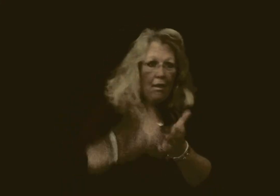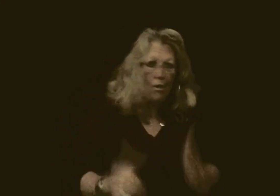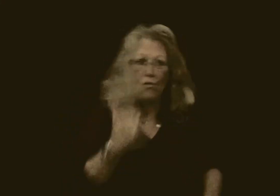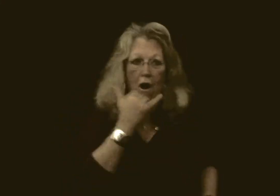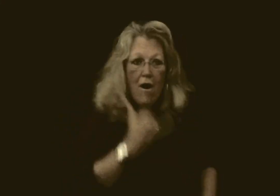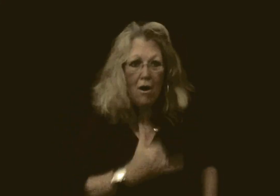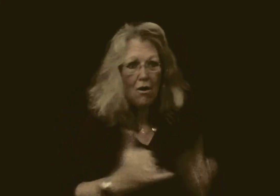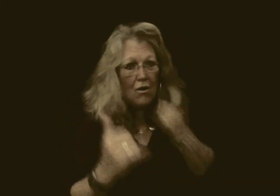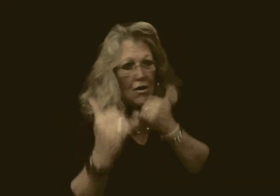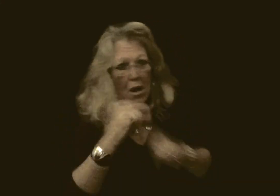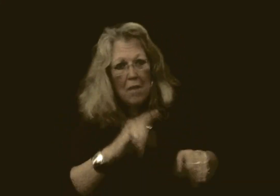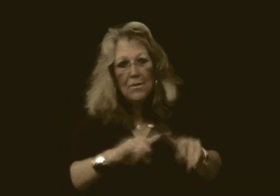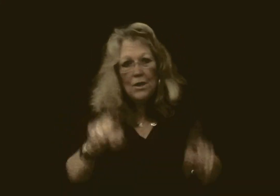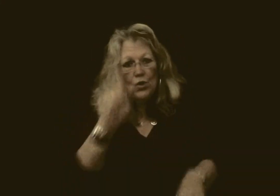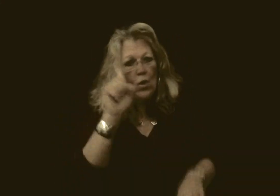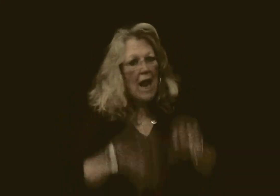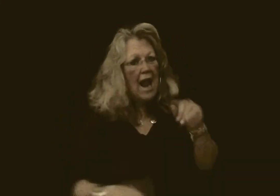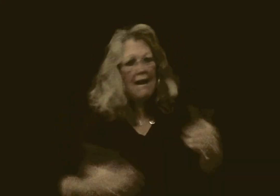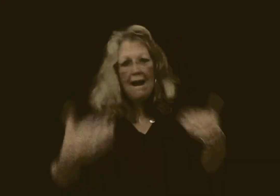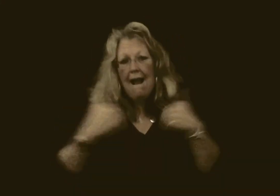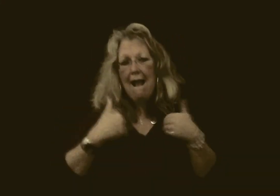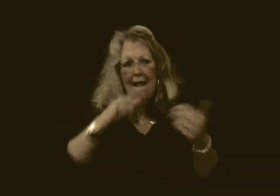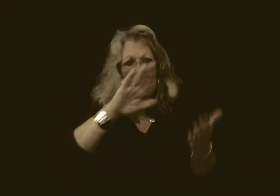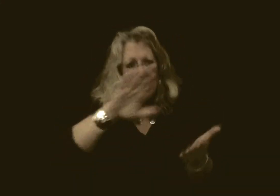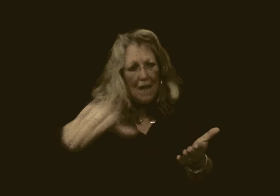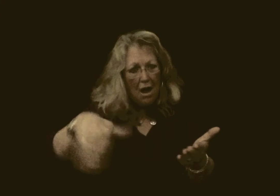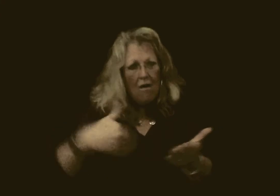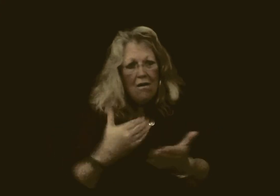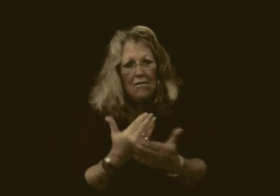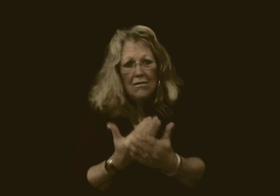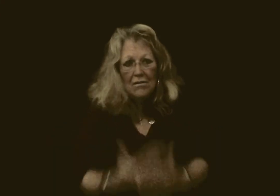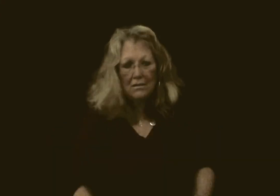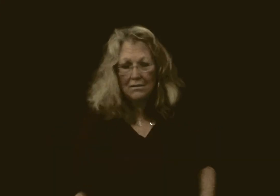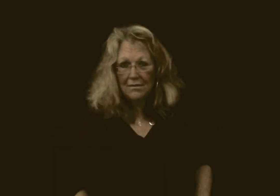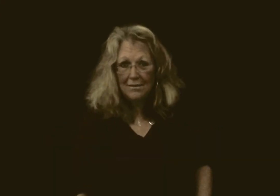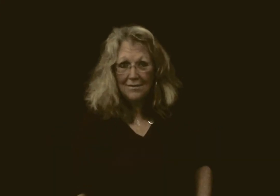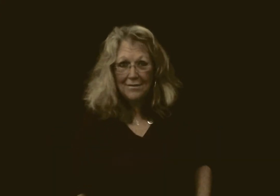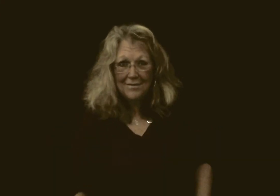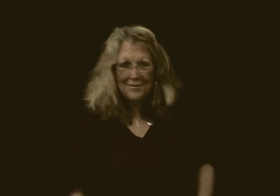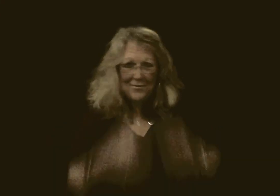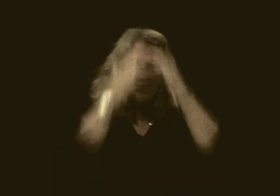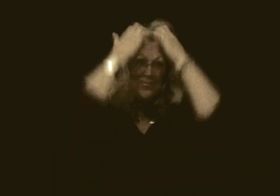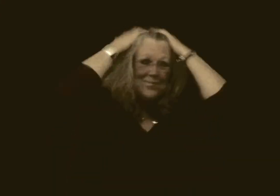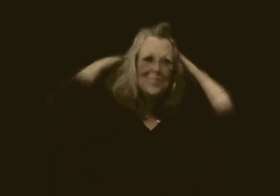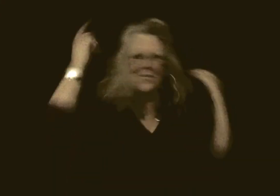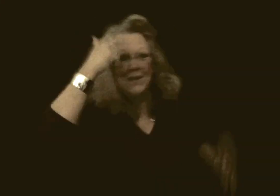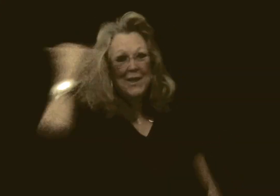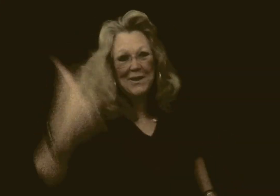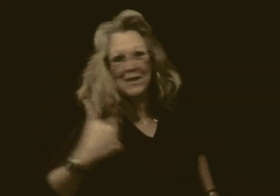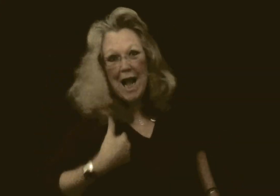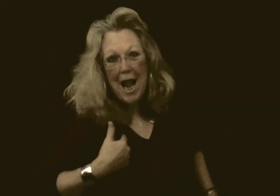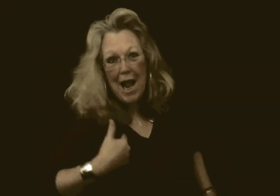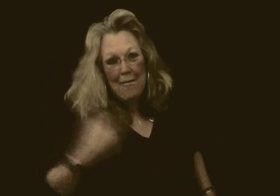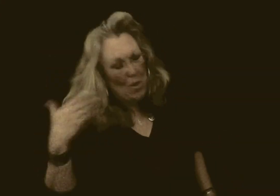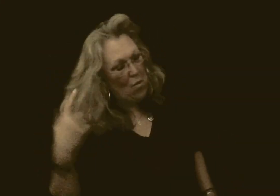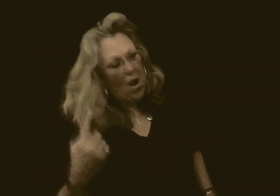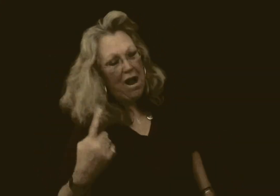wrong But you can't have it all Cause I'm the one